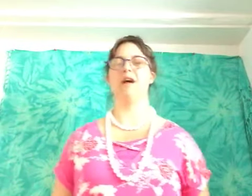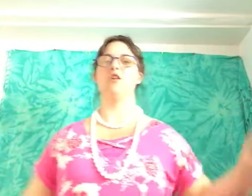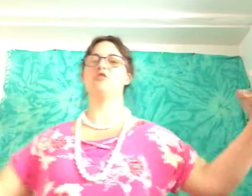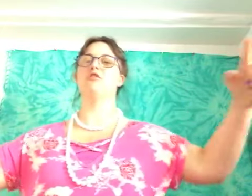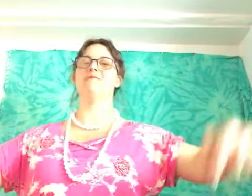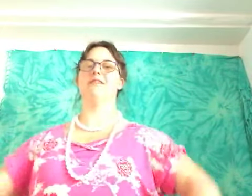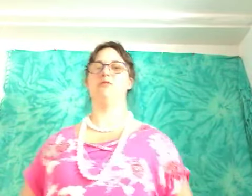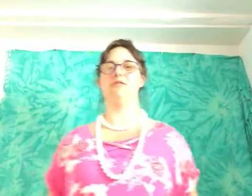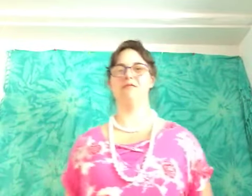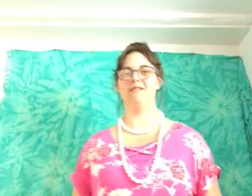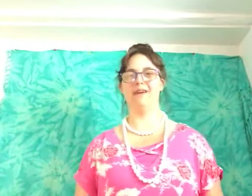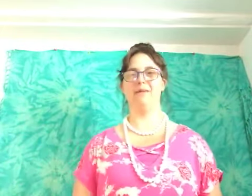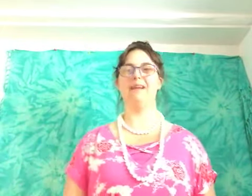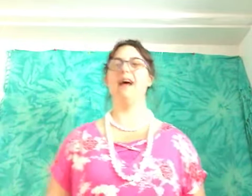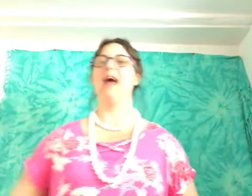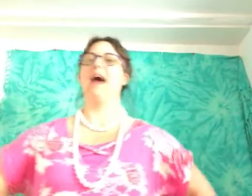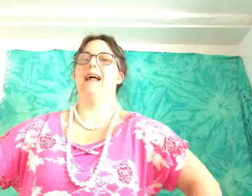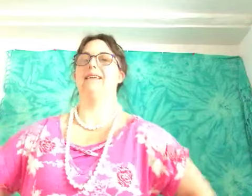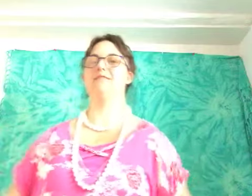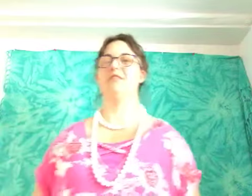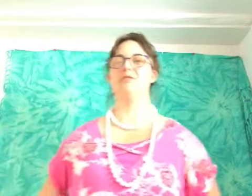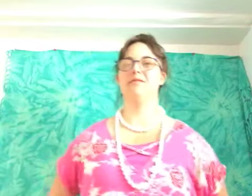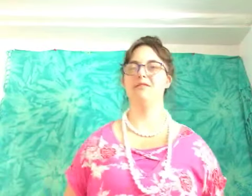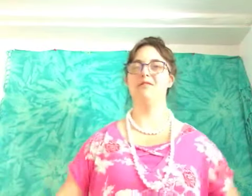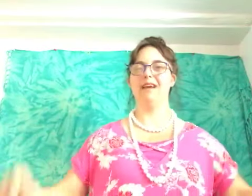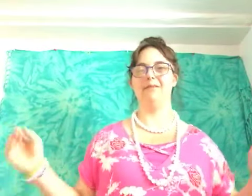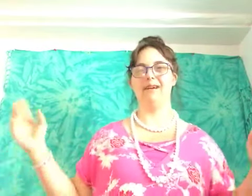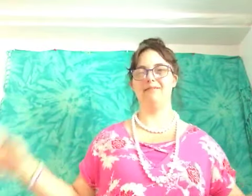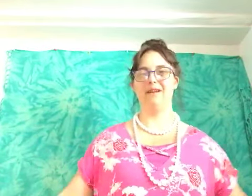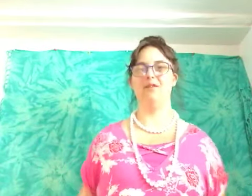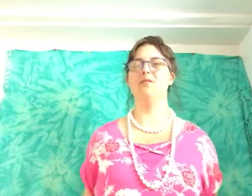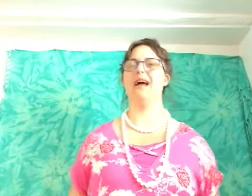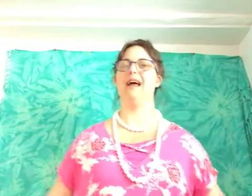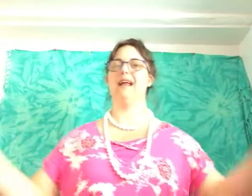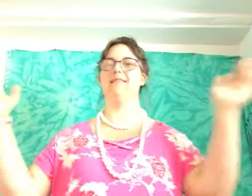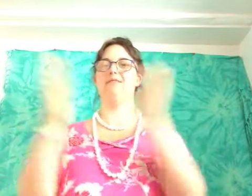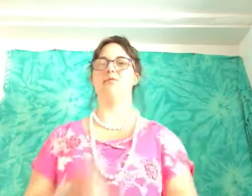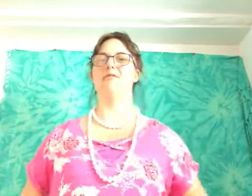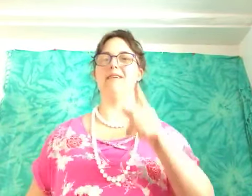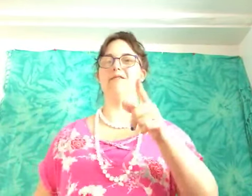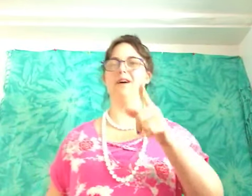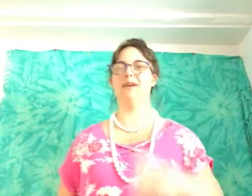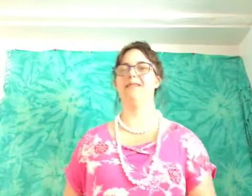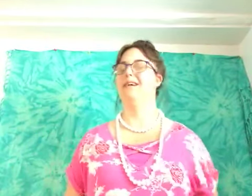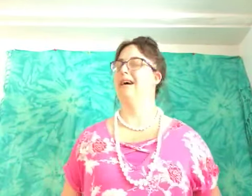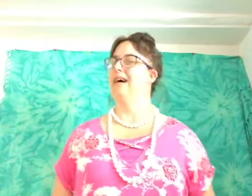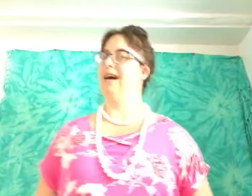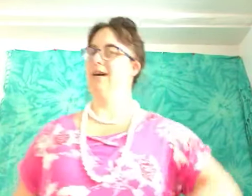share this video with your friends and family and let's talk real soon in my next video and there's more videos coming um